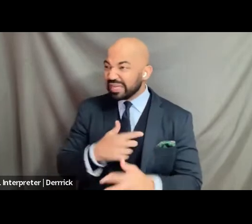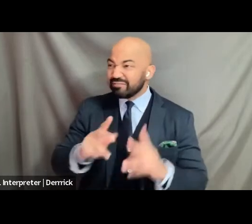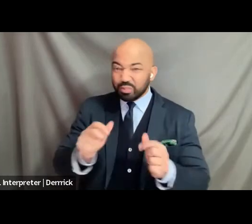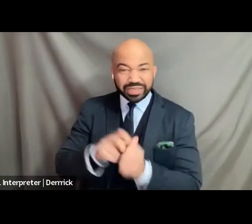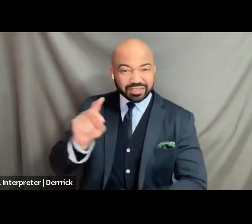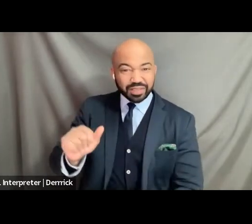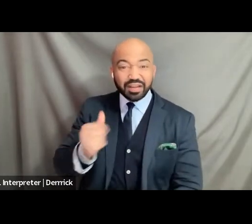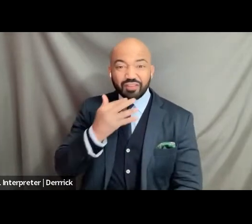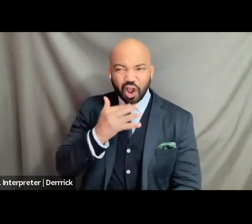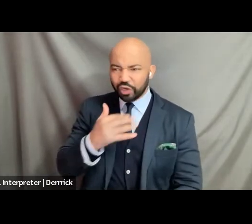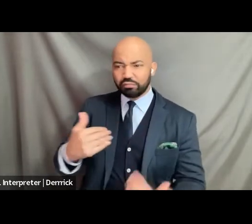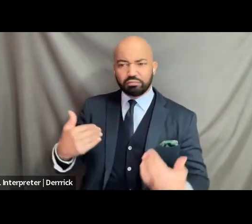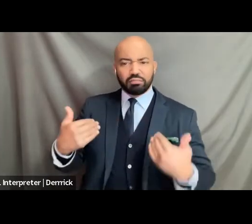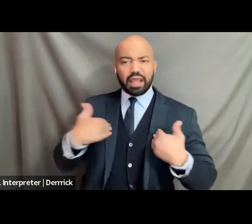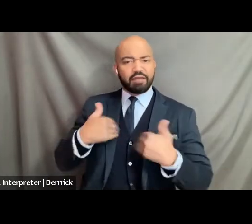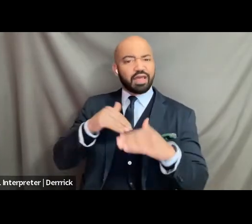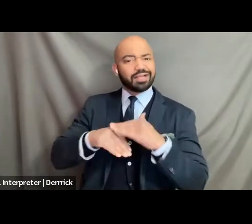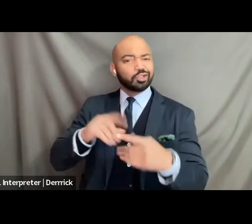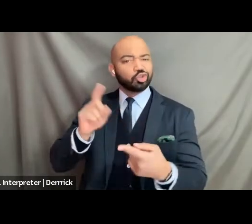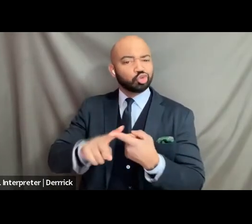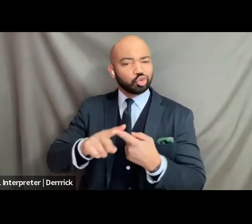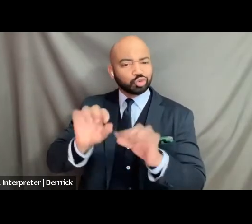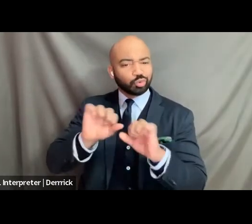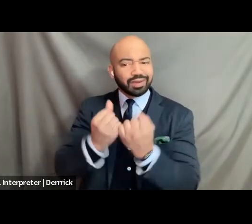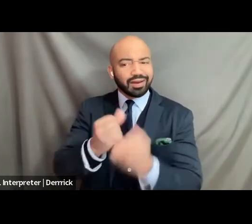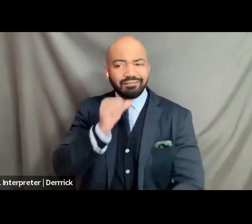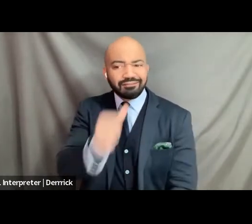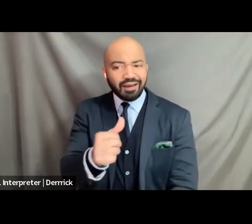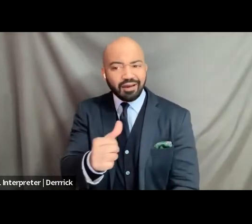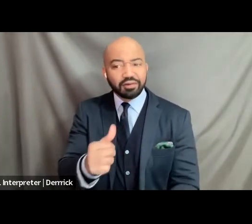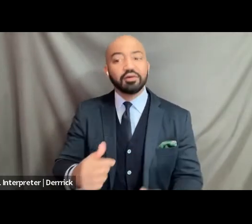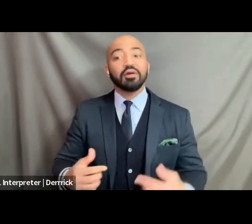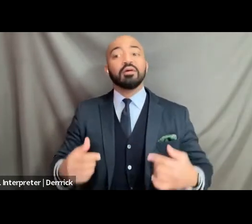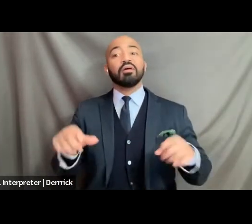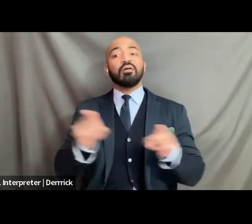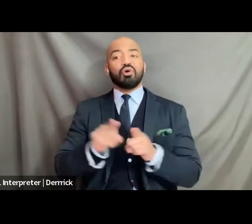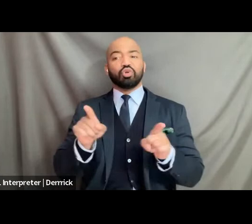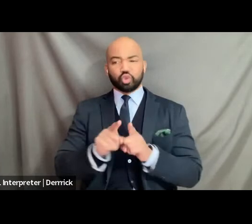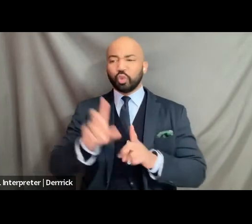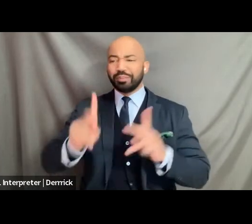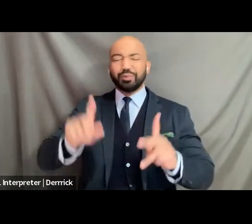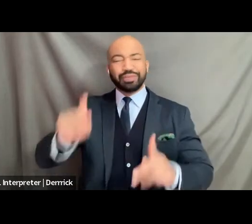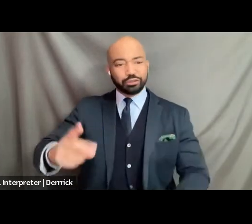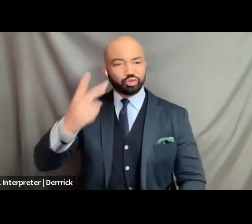and that we need to be seen and that thank you